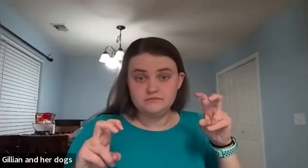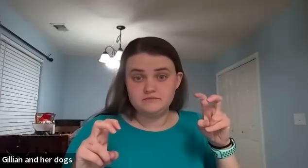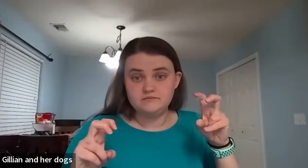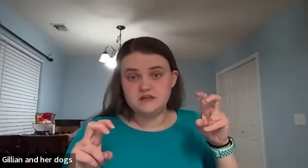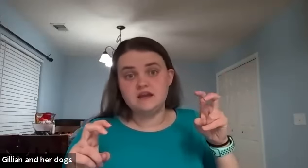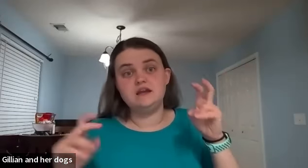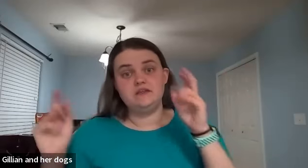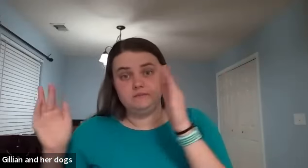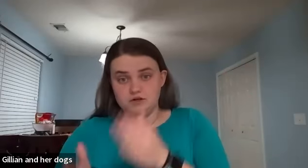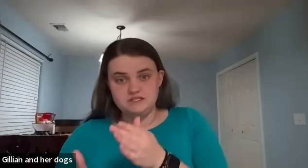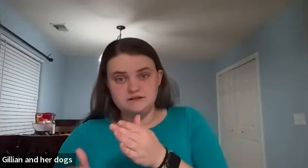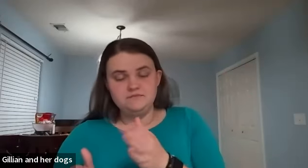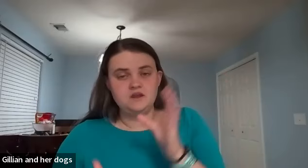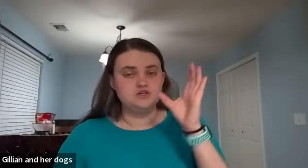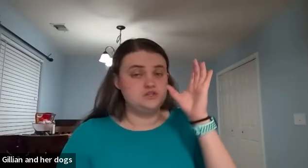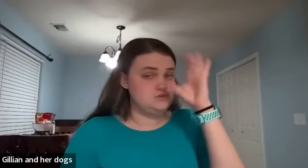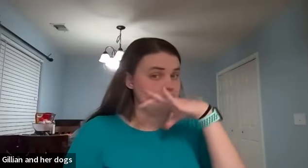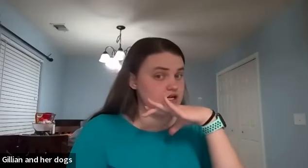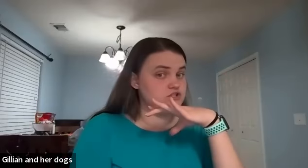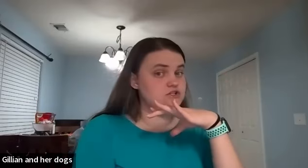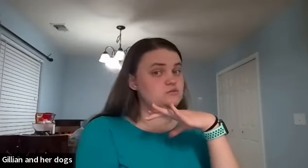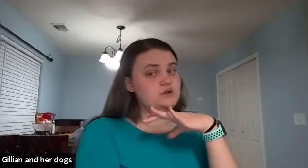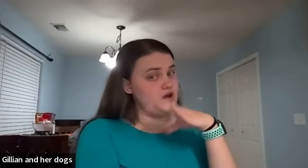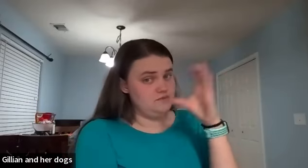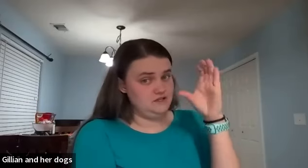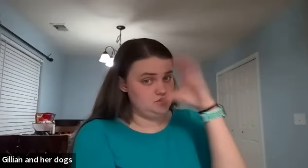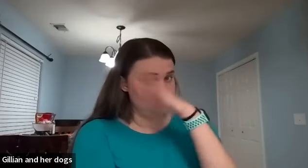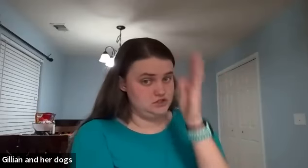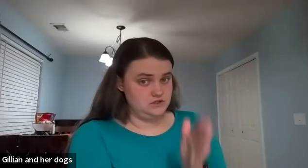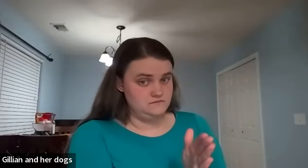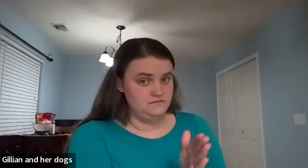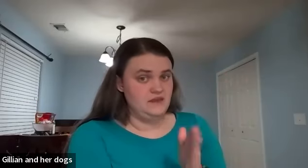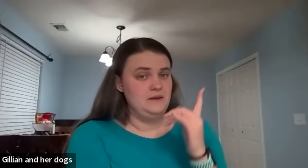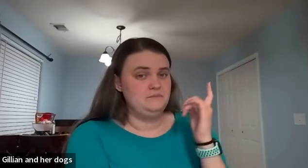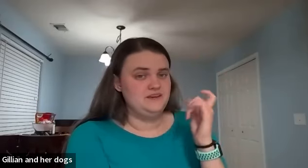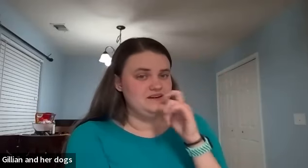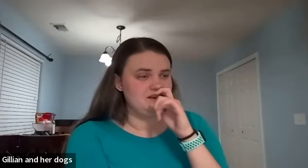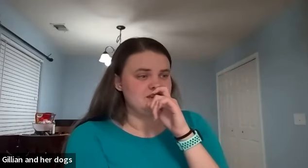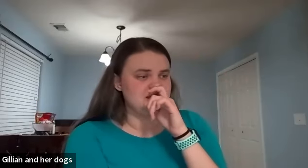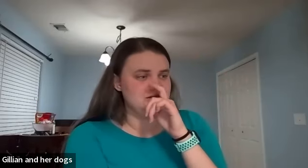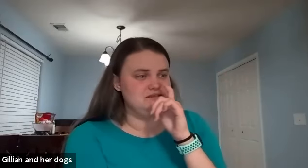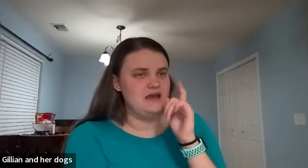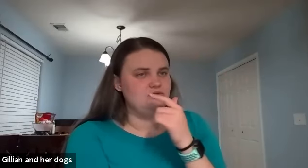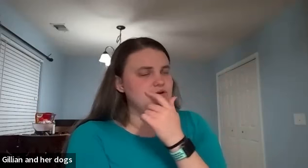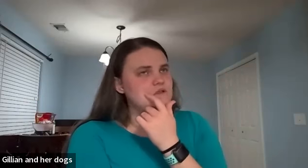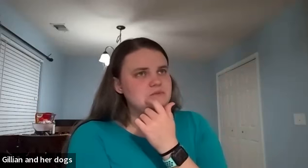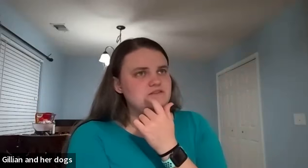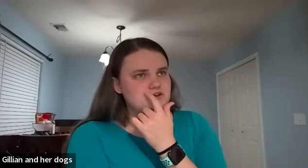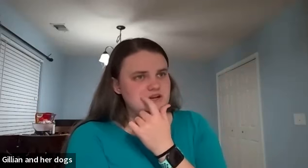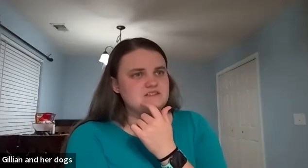sign and then the person stranger would not be stranger because that would only be if you're talking about